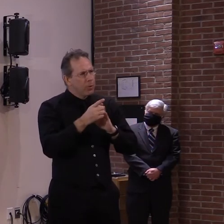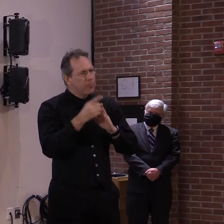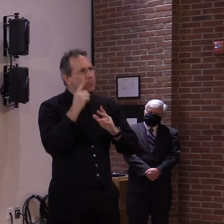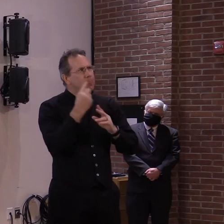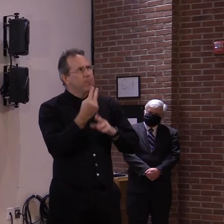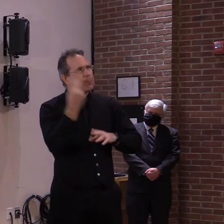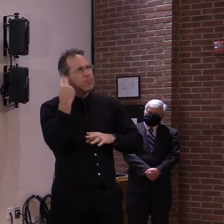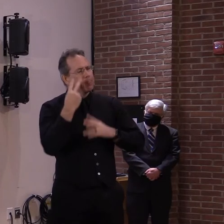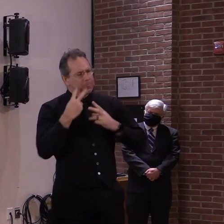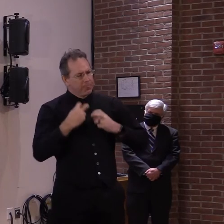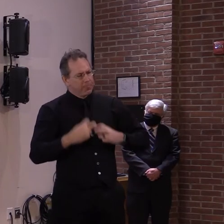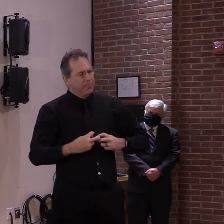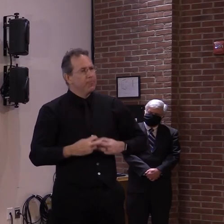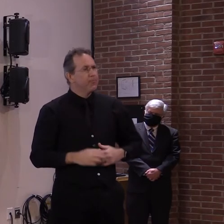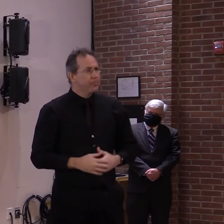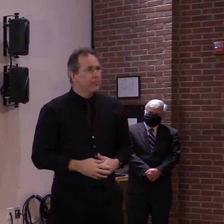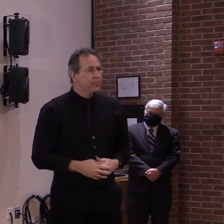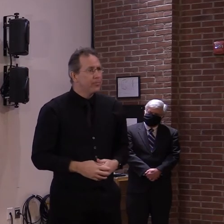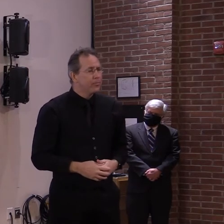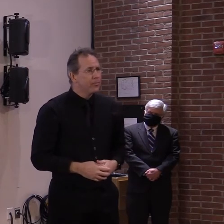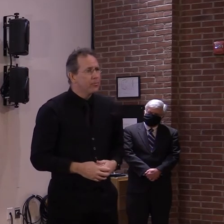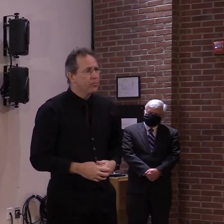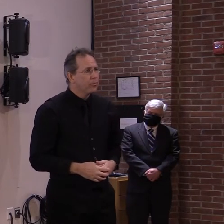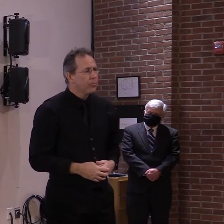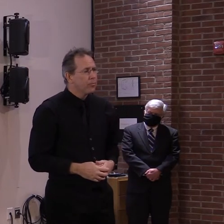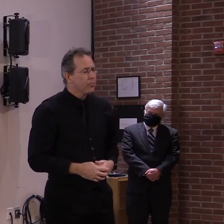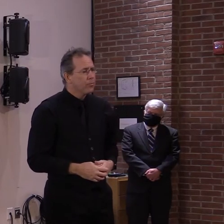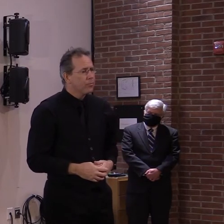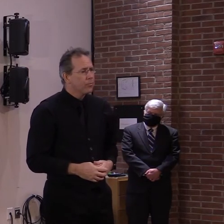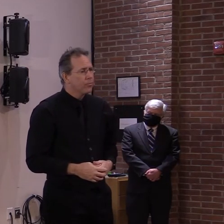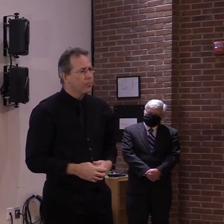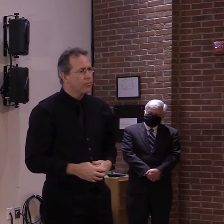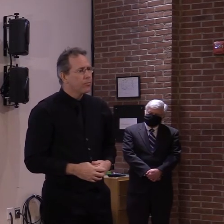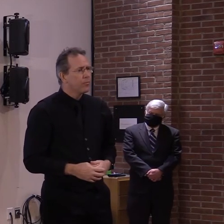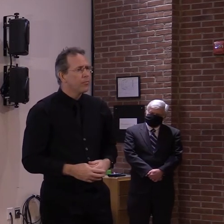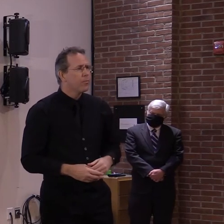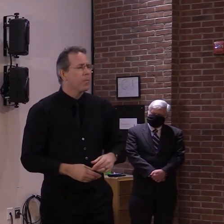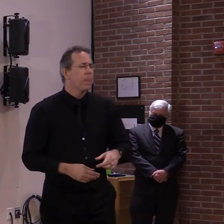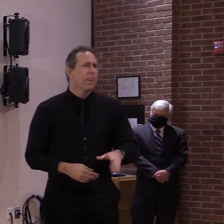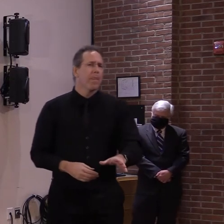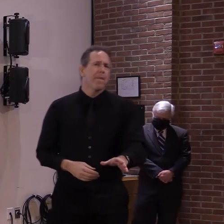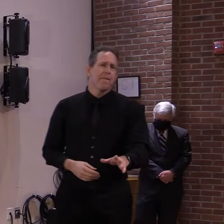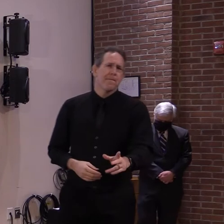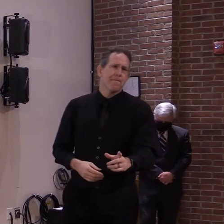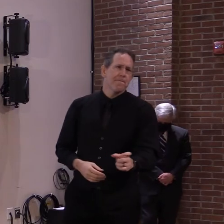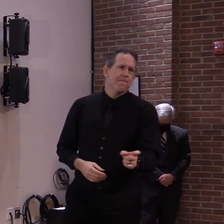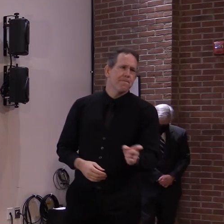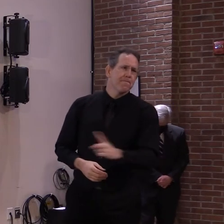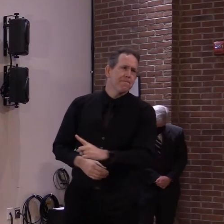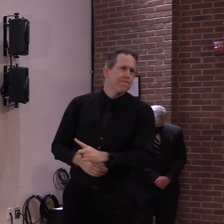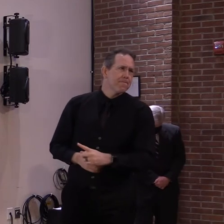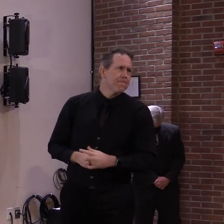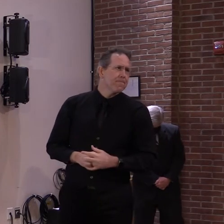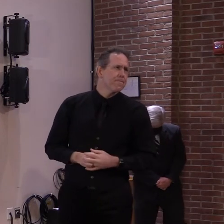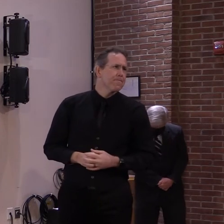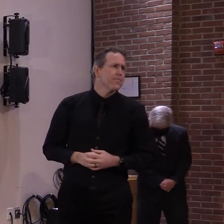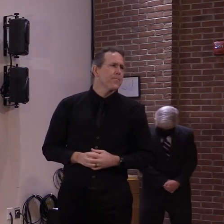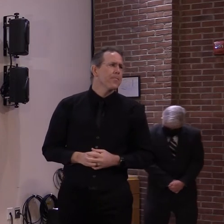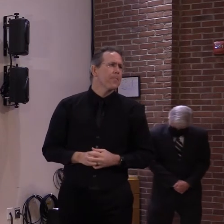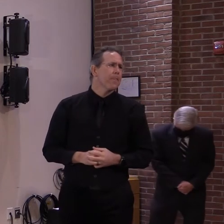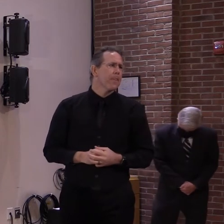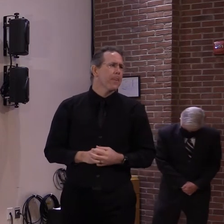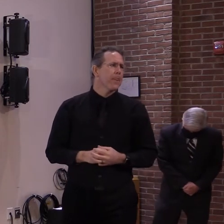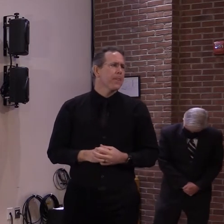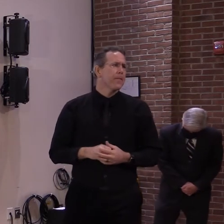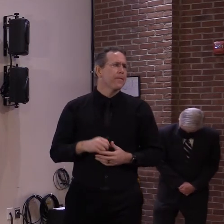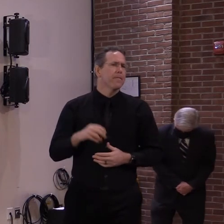Uh, Governor, leaders of the Republican Party have been spreading conspiracy theories about a free and fair election and last week helped